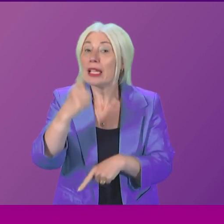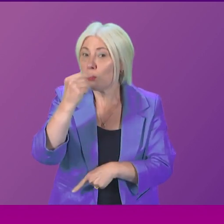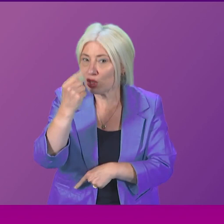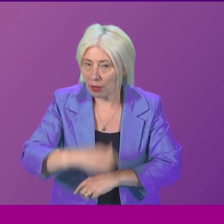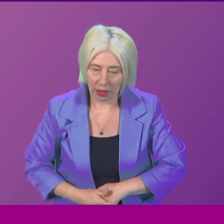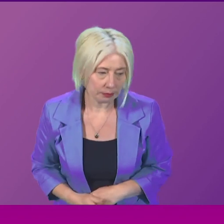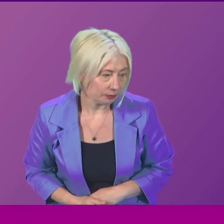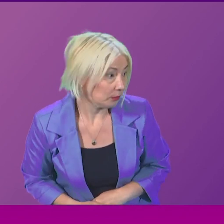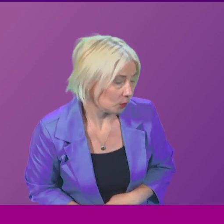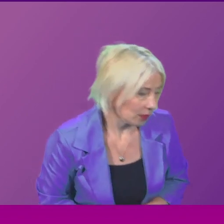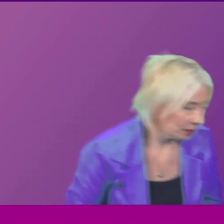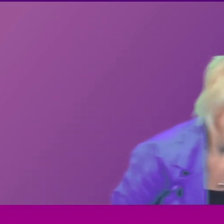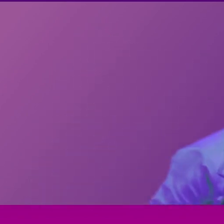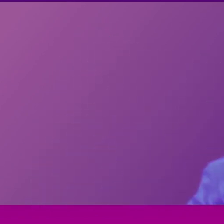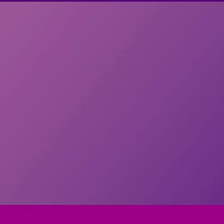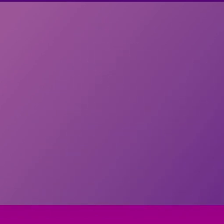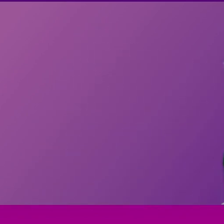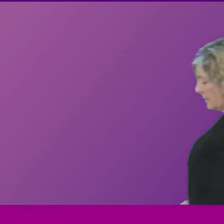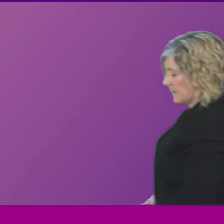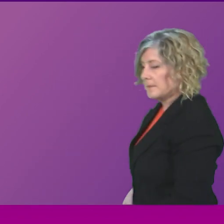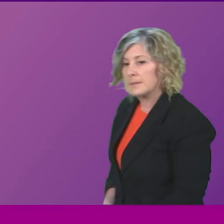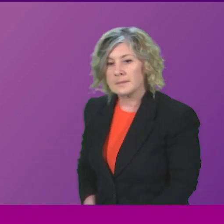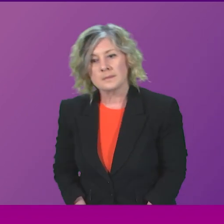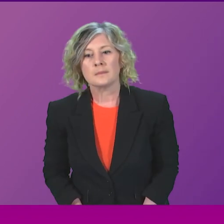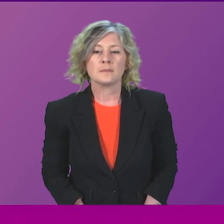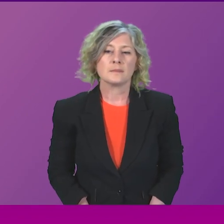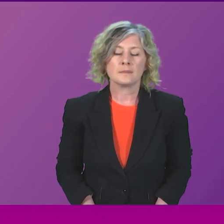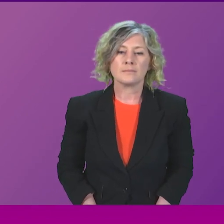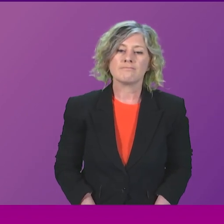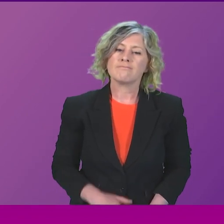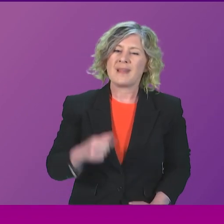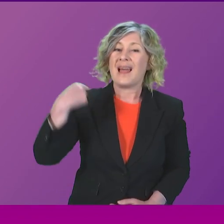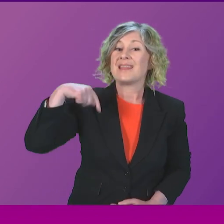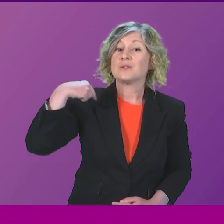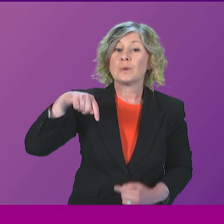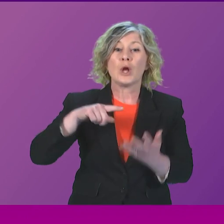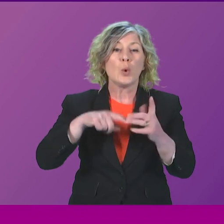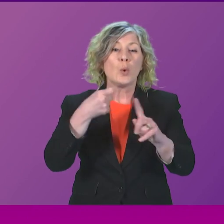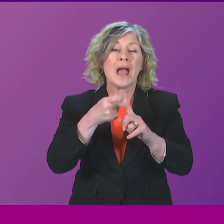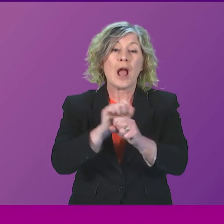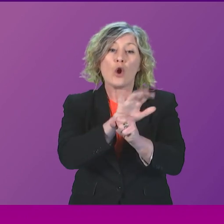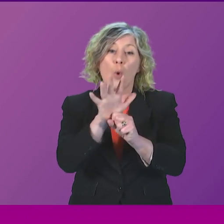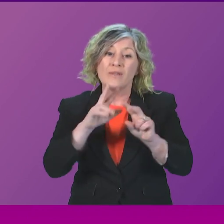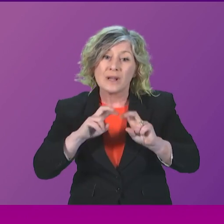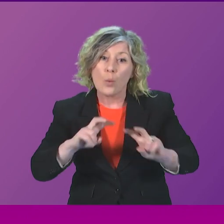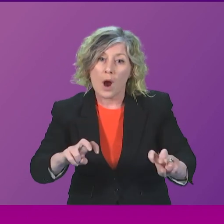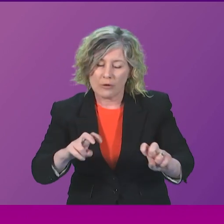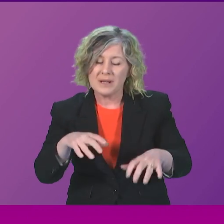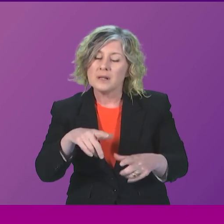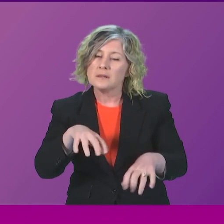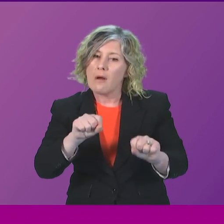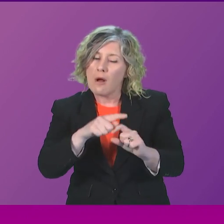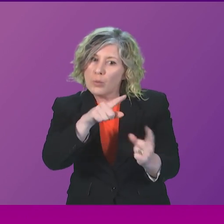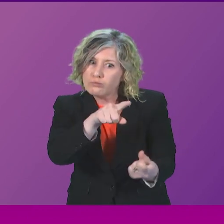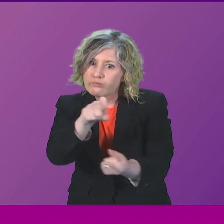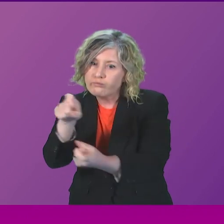Question number two, Anna Sarwa. Presenting officer, this week the UK COVID inquiry has started to take evidence from Scottish Government witnesses. It is